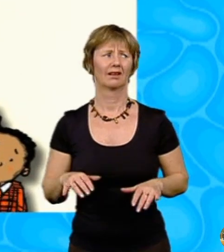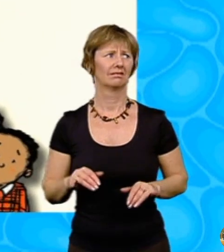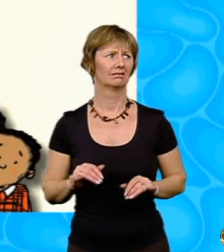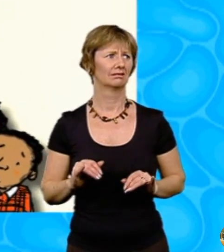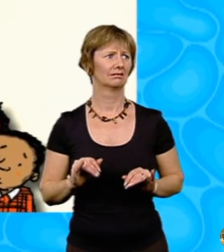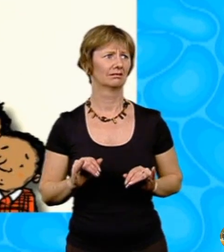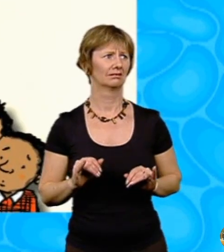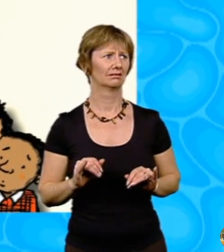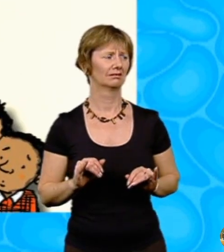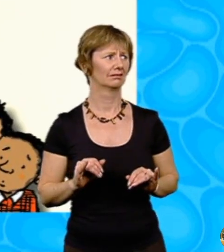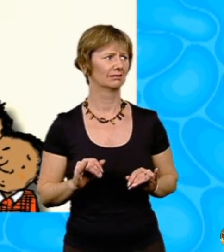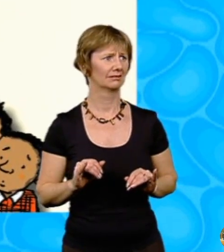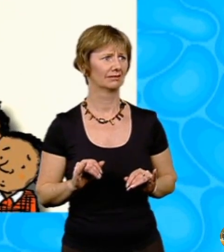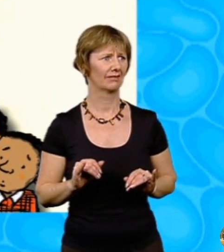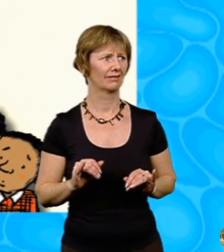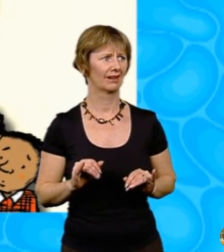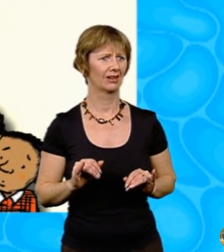We all stared in horror.